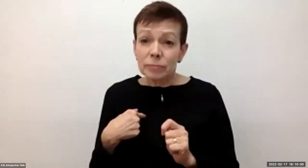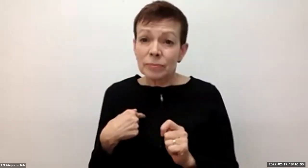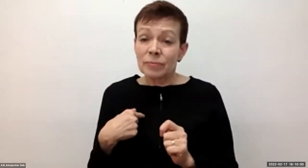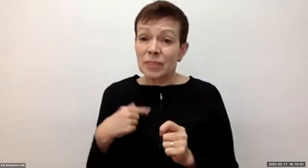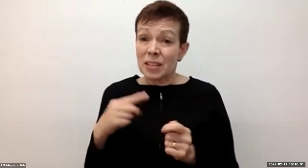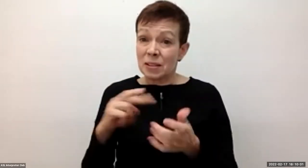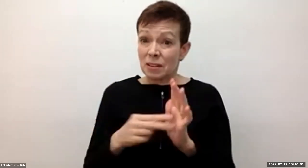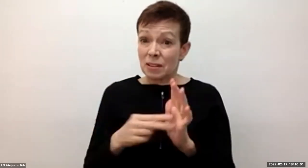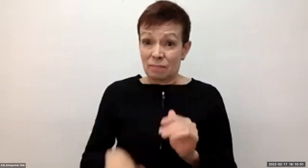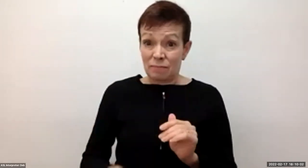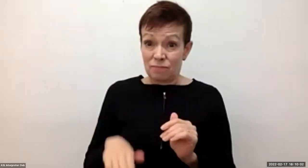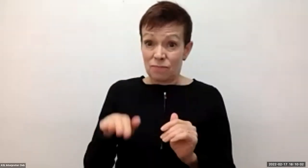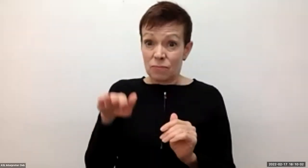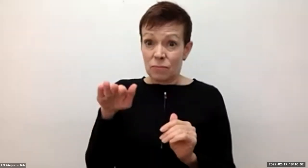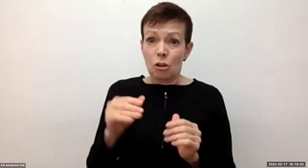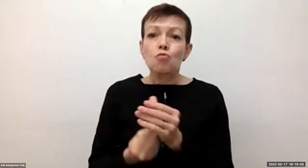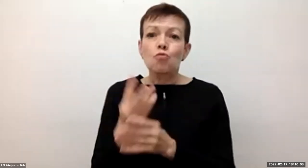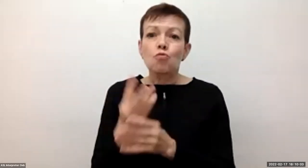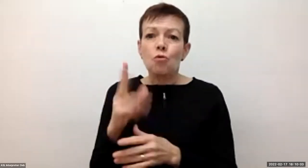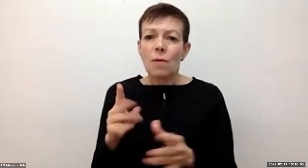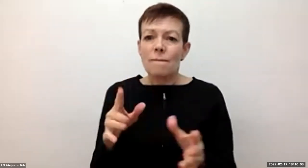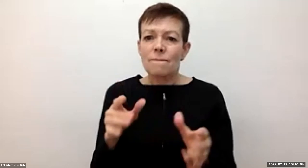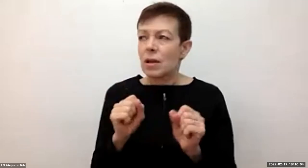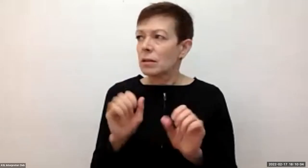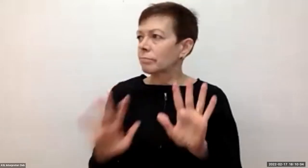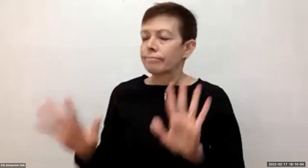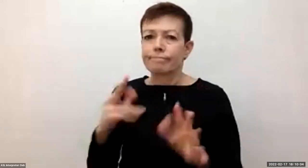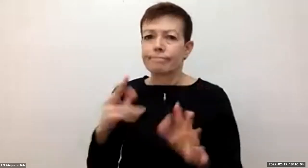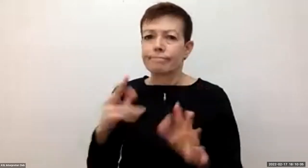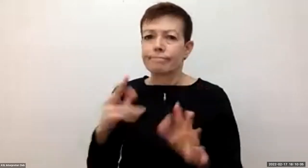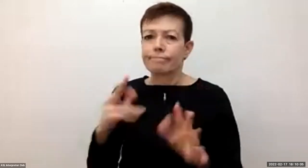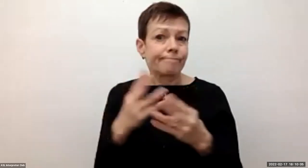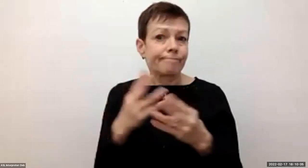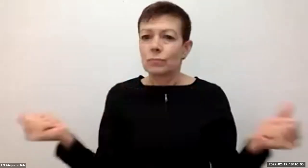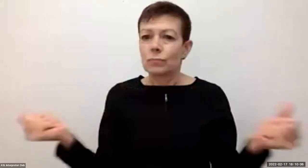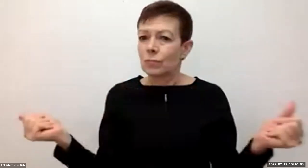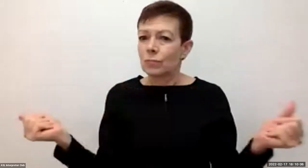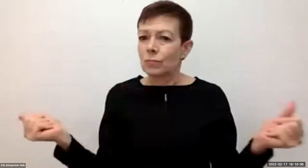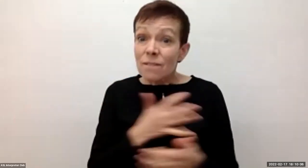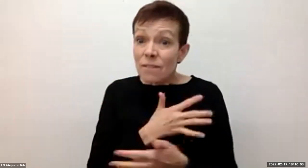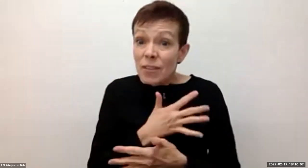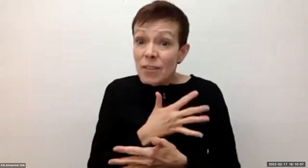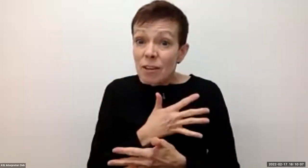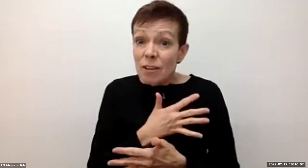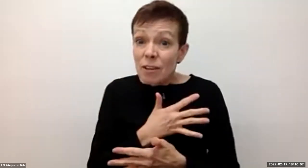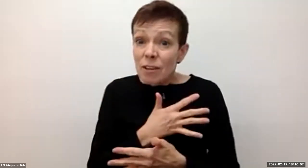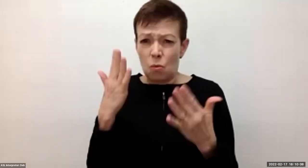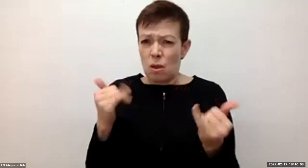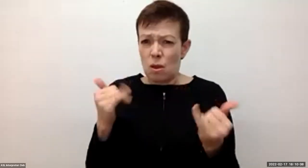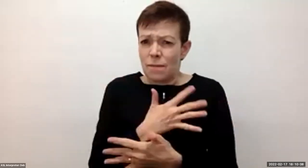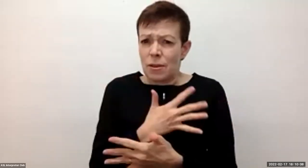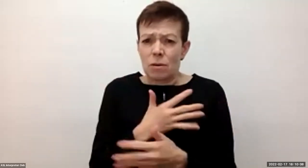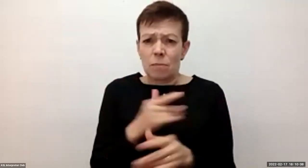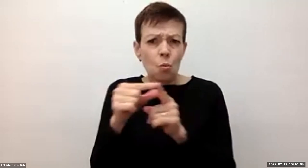faster and put many new fears in my mind, fears that I didn't have the words to communicate. I'm still trying to